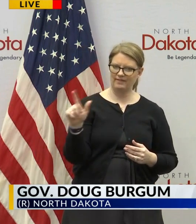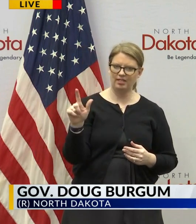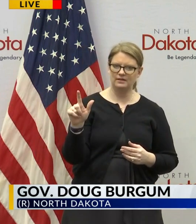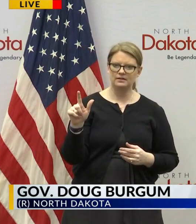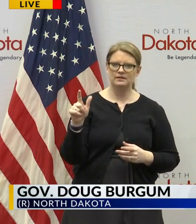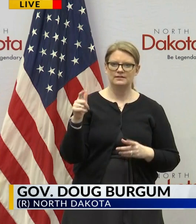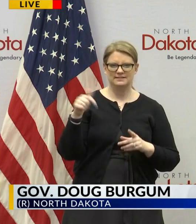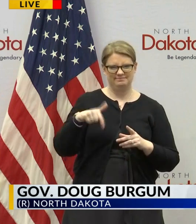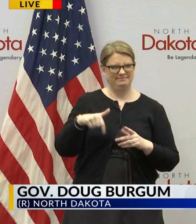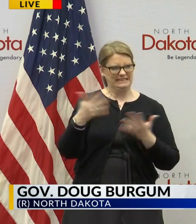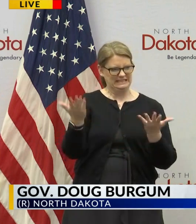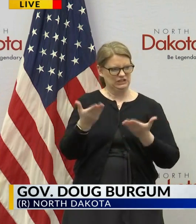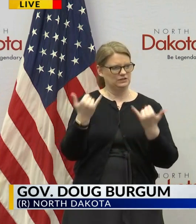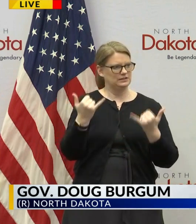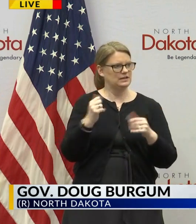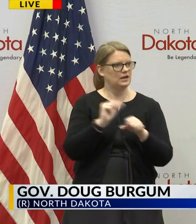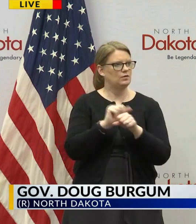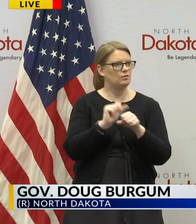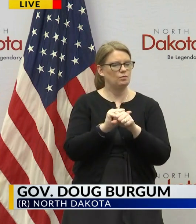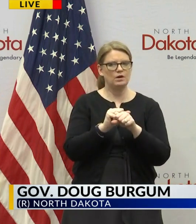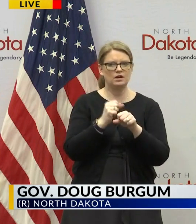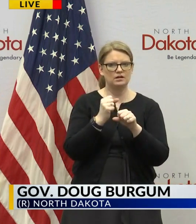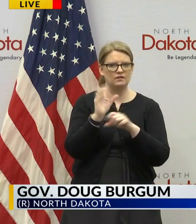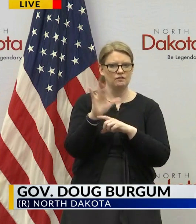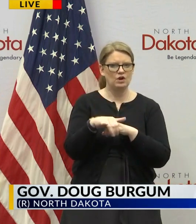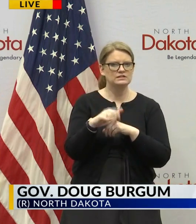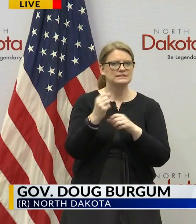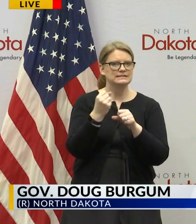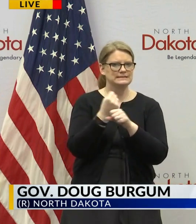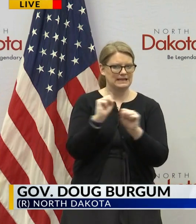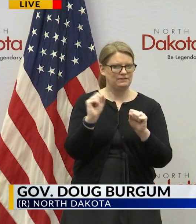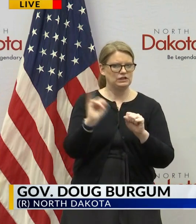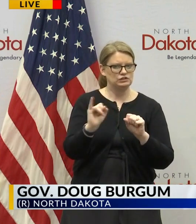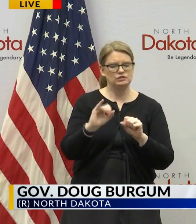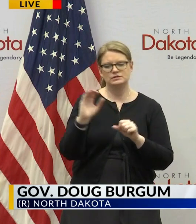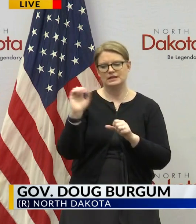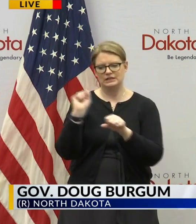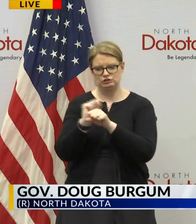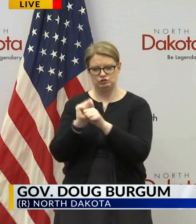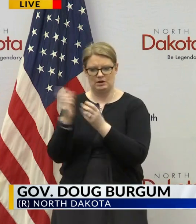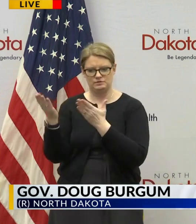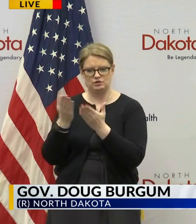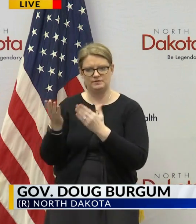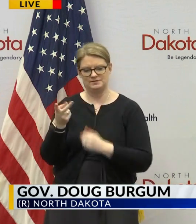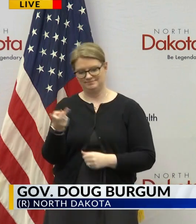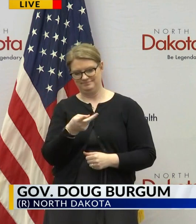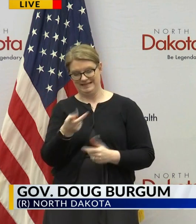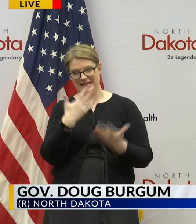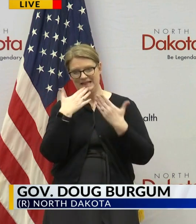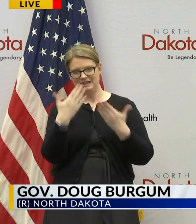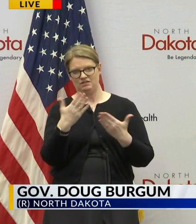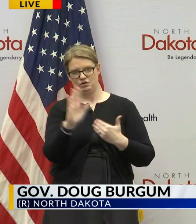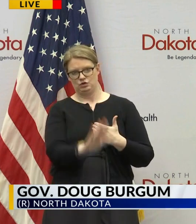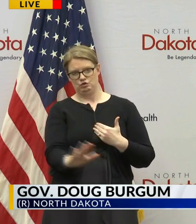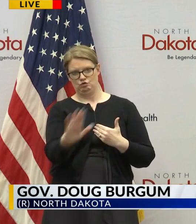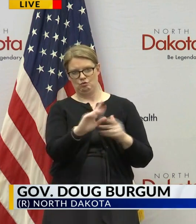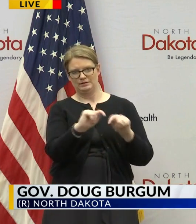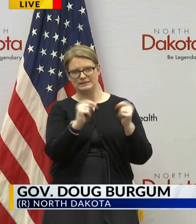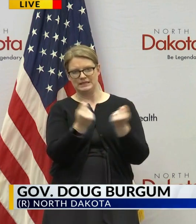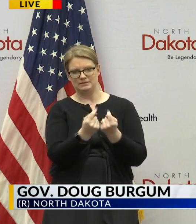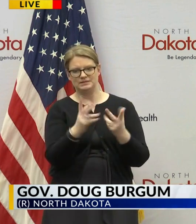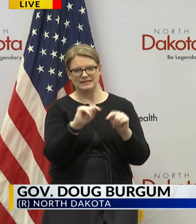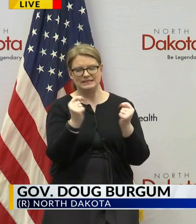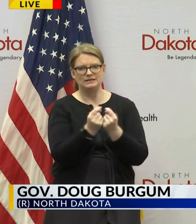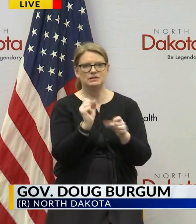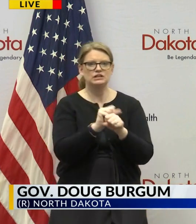leading both workforce safety insurance right now in job service and want to thank he and his teams but the teams of job